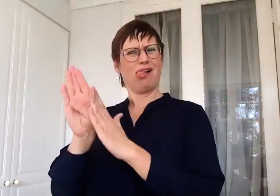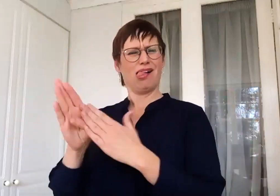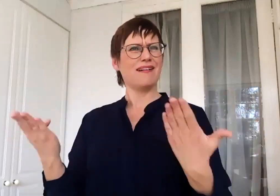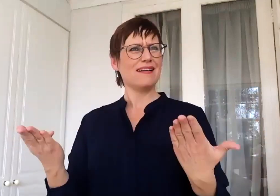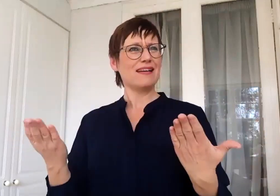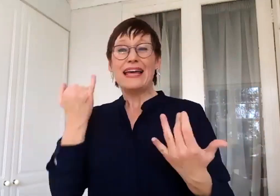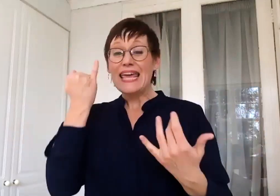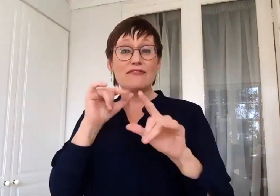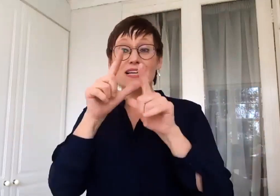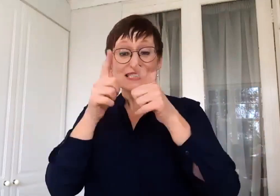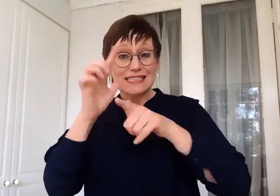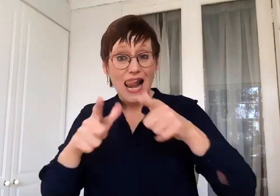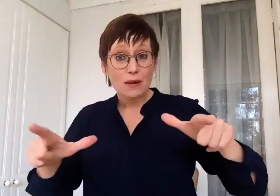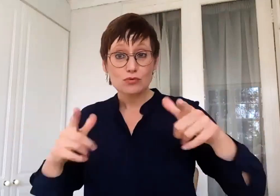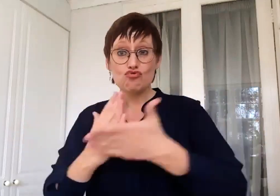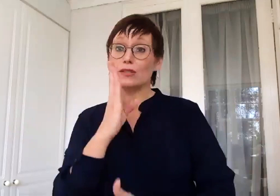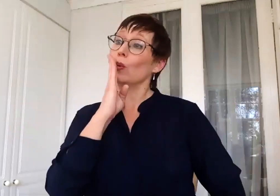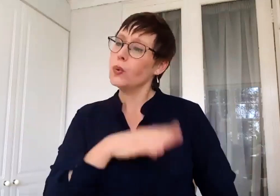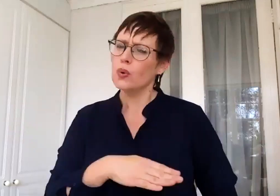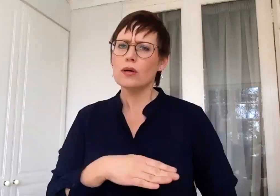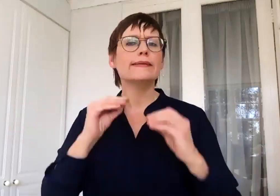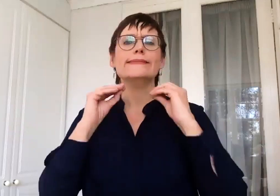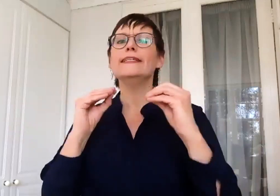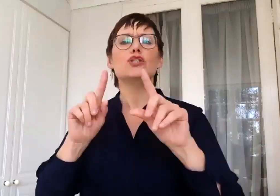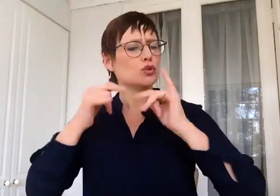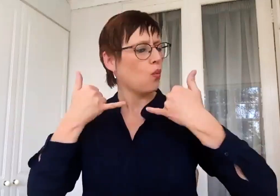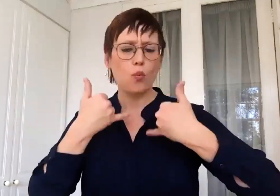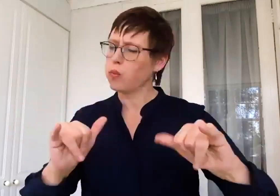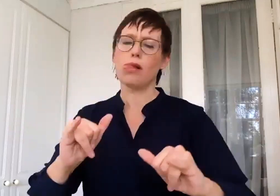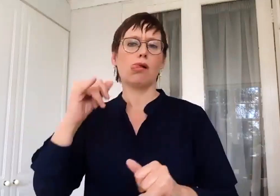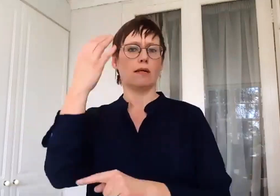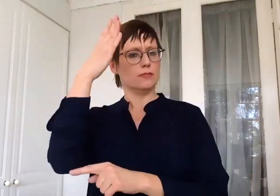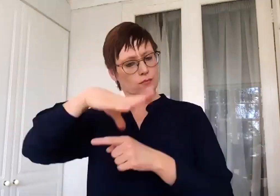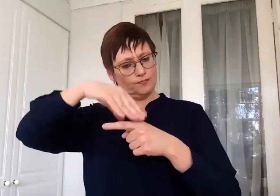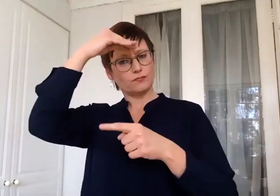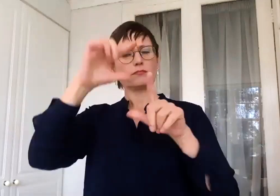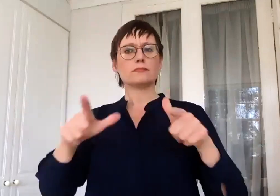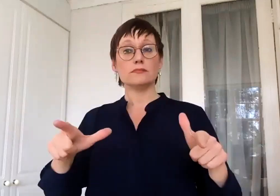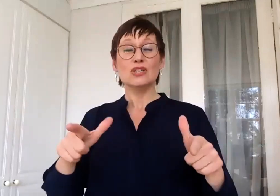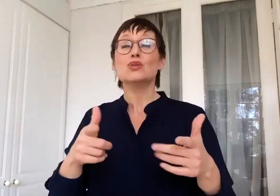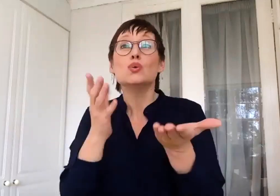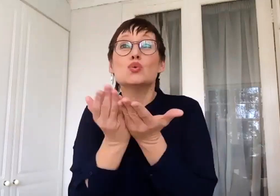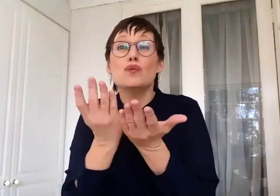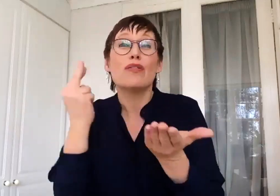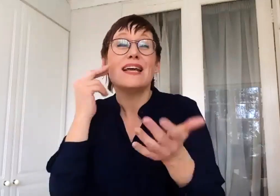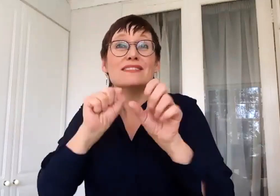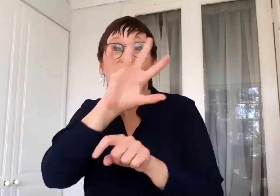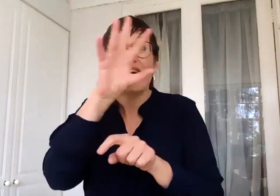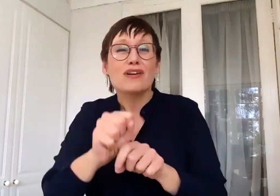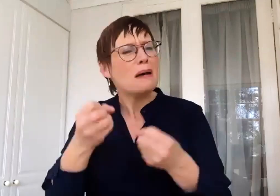teachers don't learn to sign properly. So children are in schools being taught by teachers who aren't even fluent in an academically